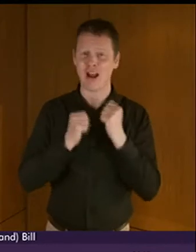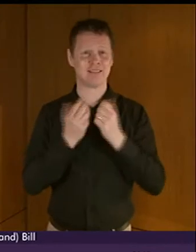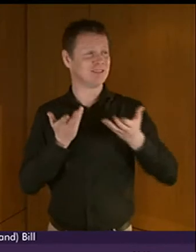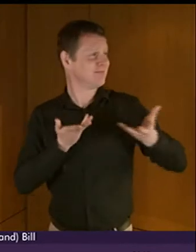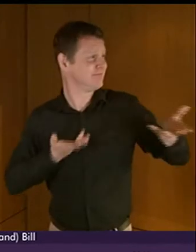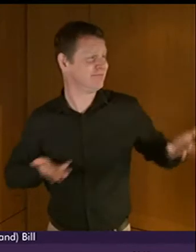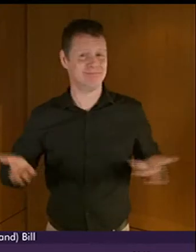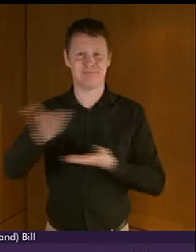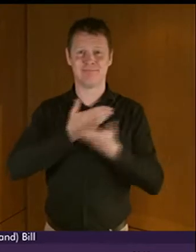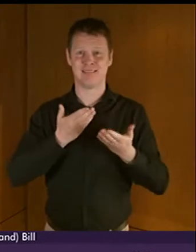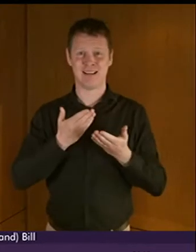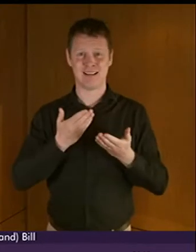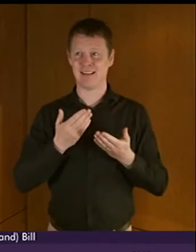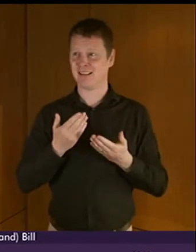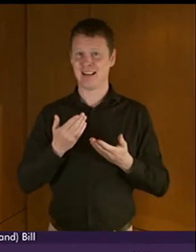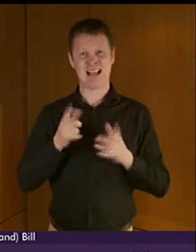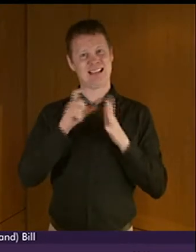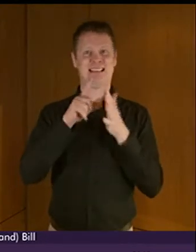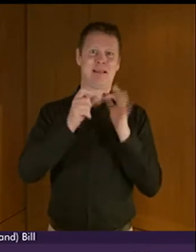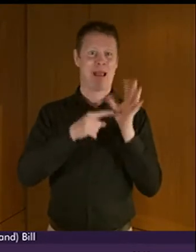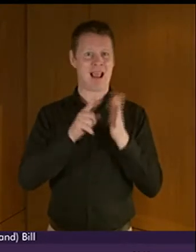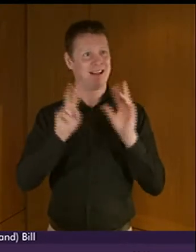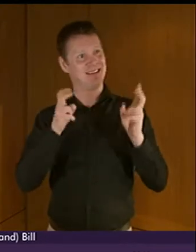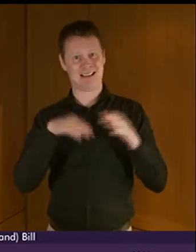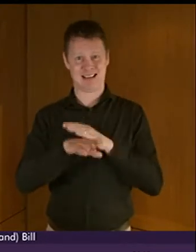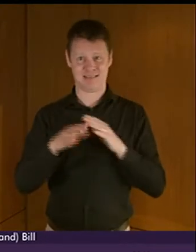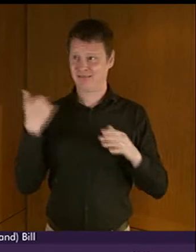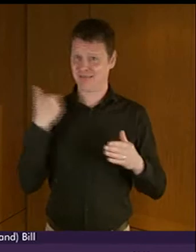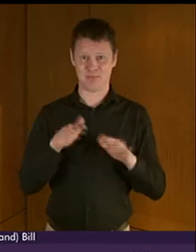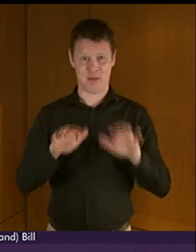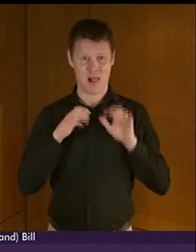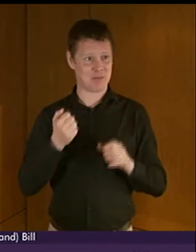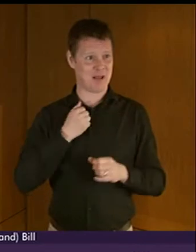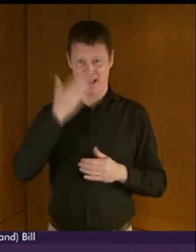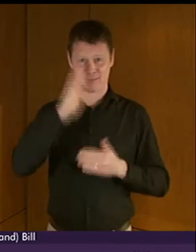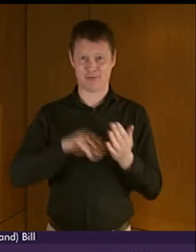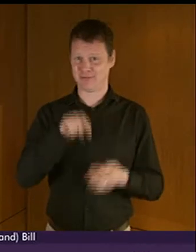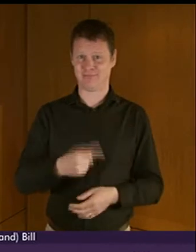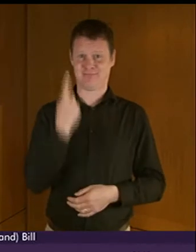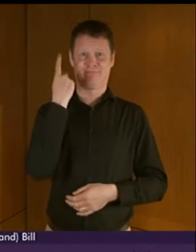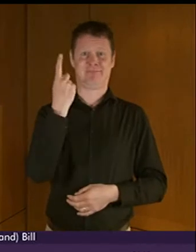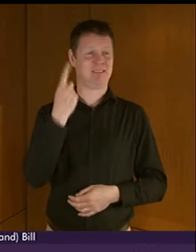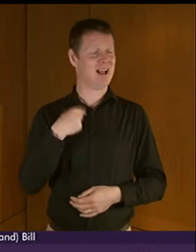in this parliament and I hope it's a debate whose content has meant a great deal to the many people who've